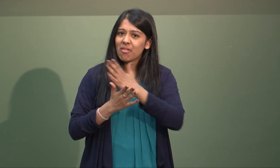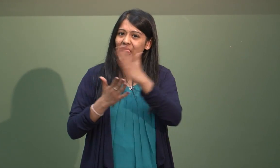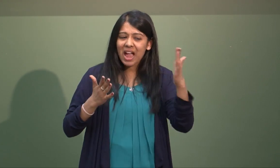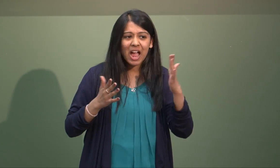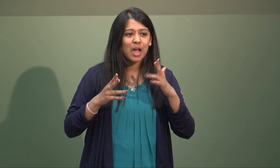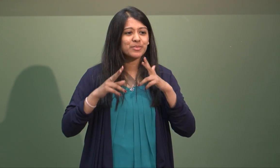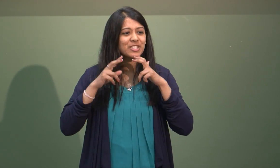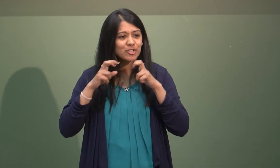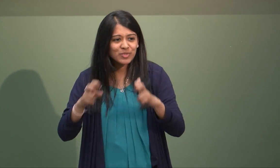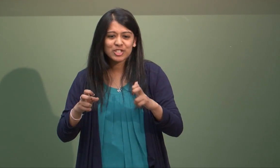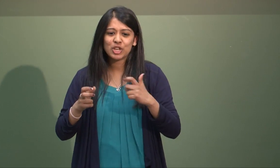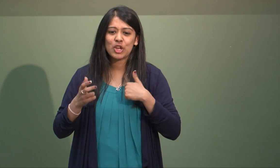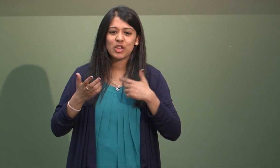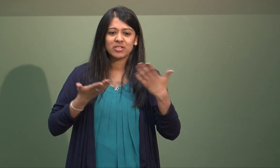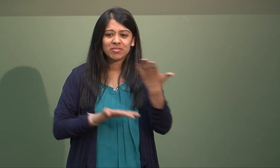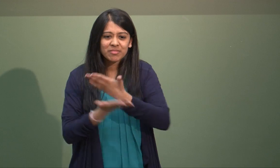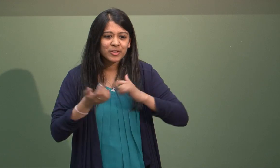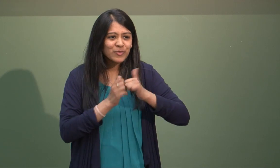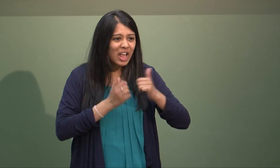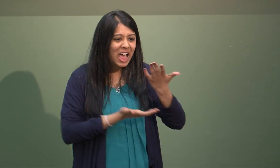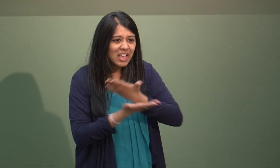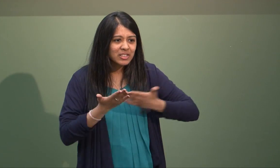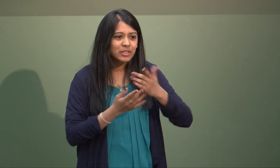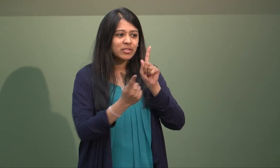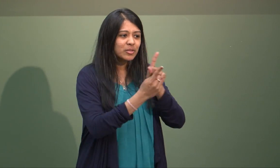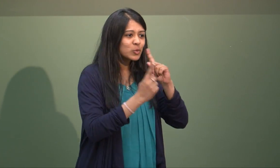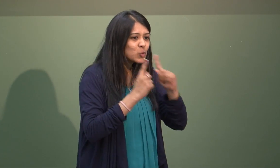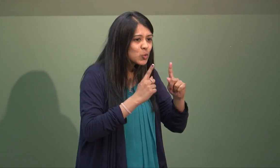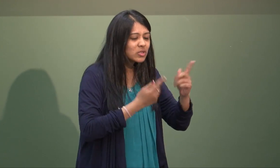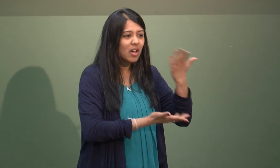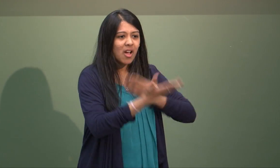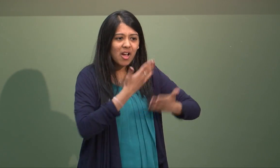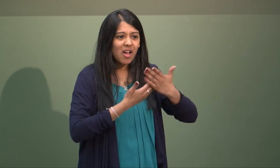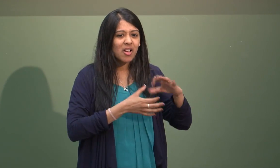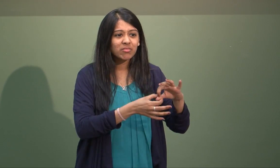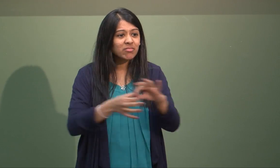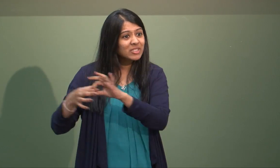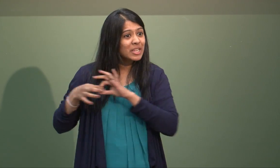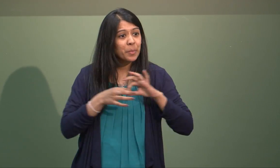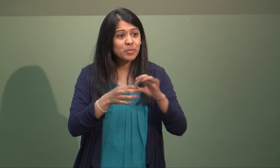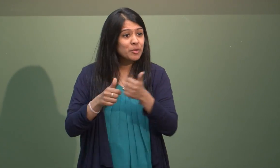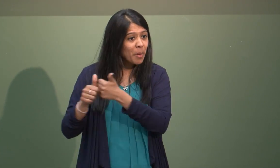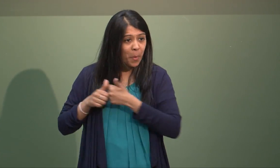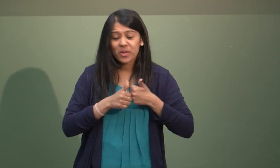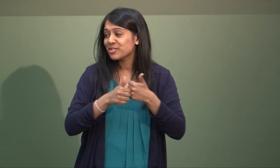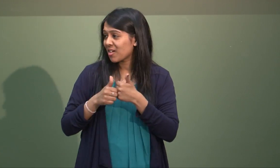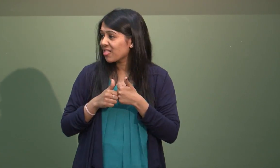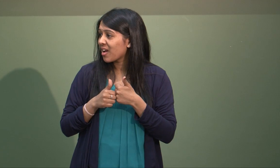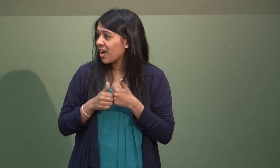been able to gain that independence and I've been able to research and meet with friends and tutors and I've built up a great